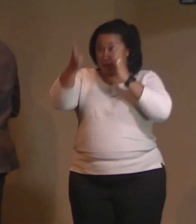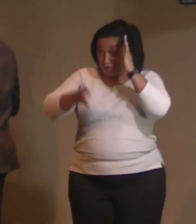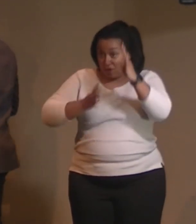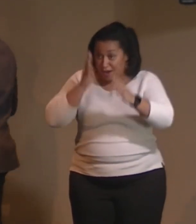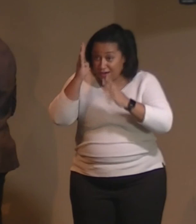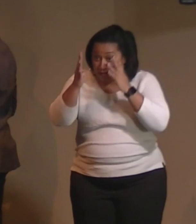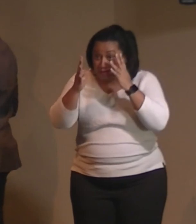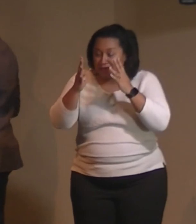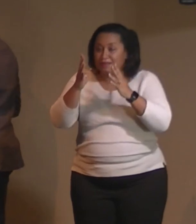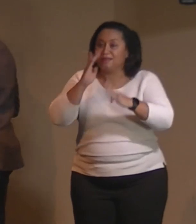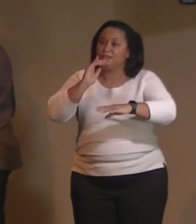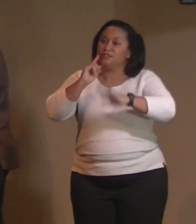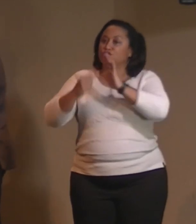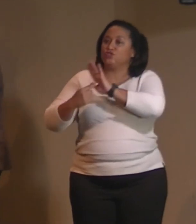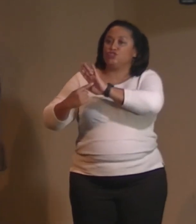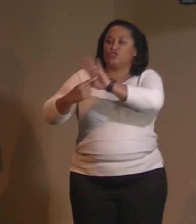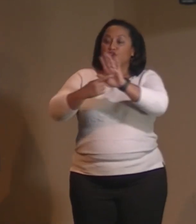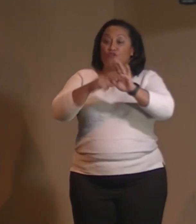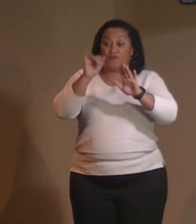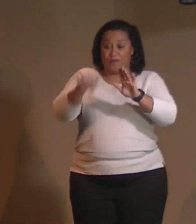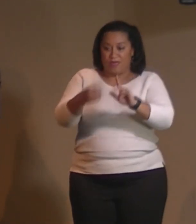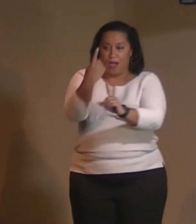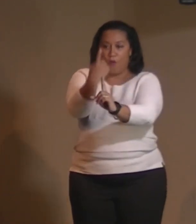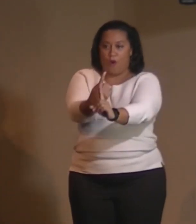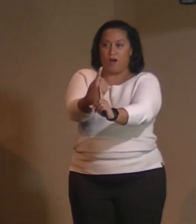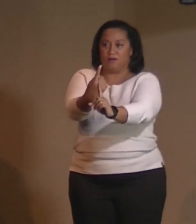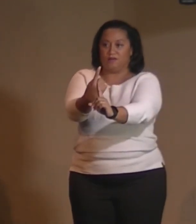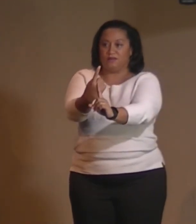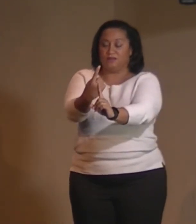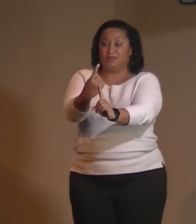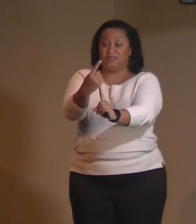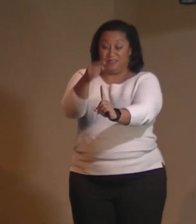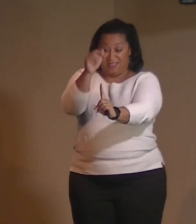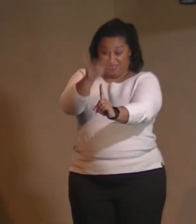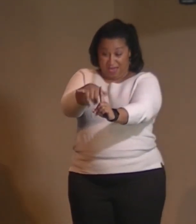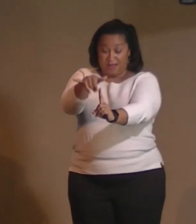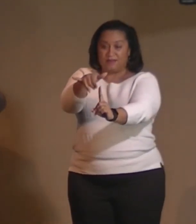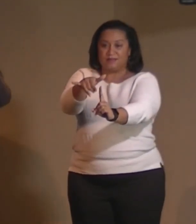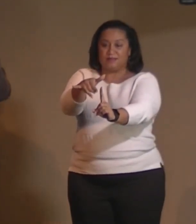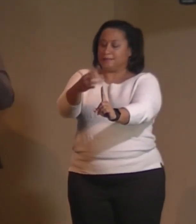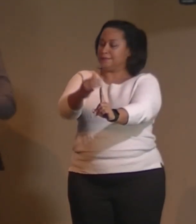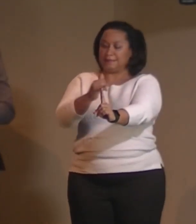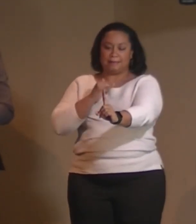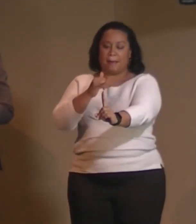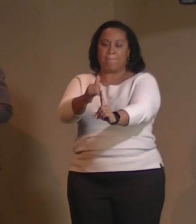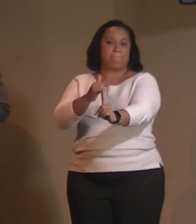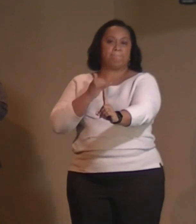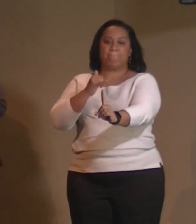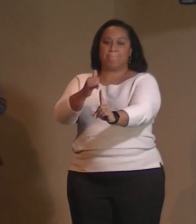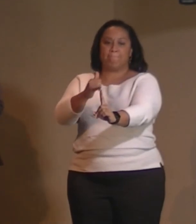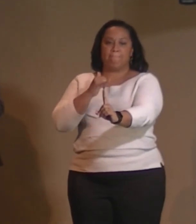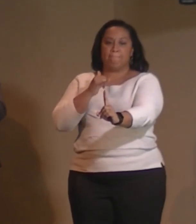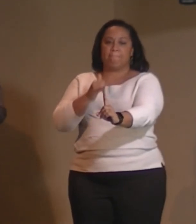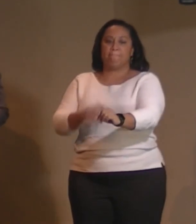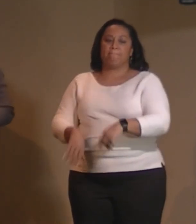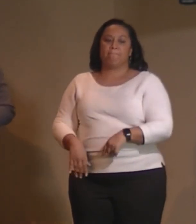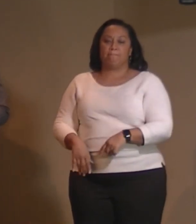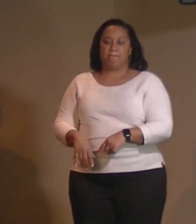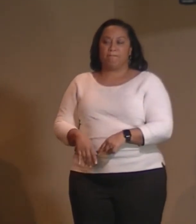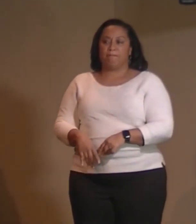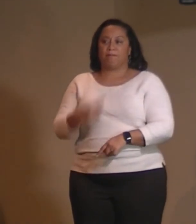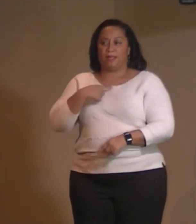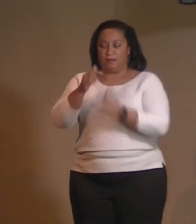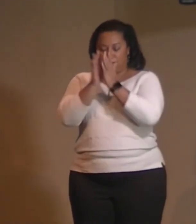created is manifested from that one. What it is, I am. Let's pray.